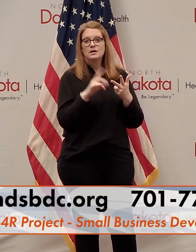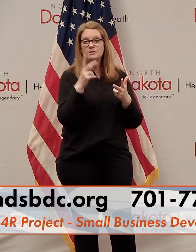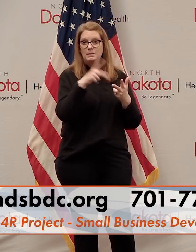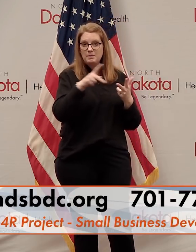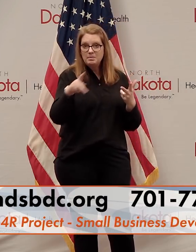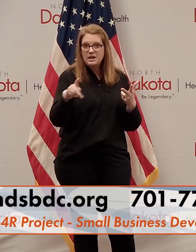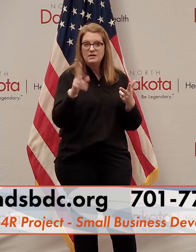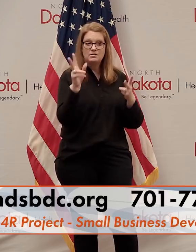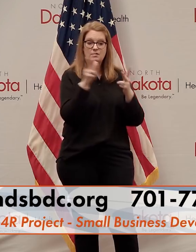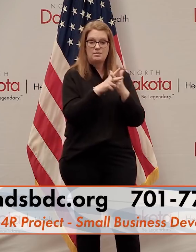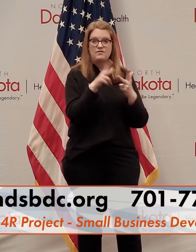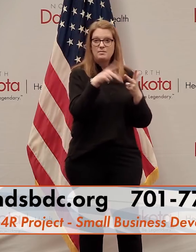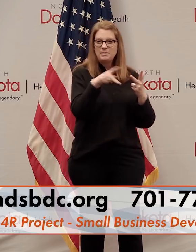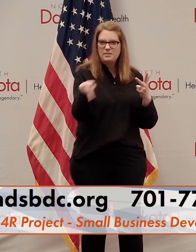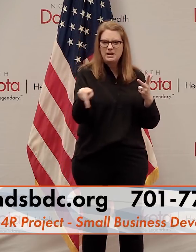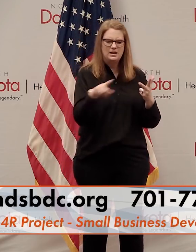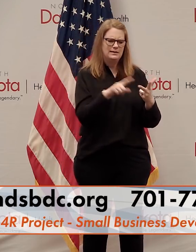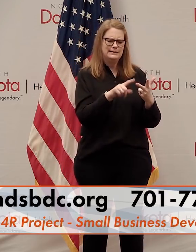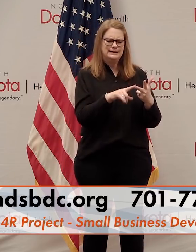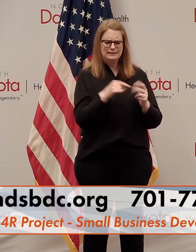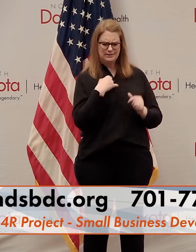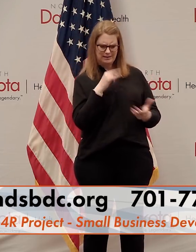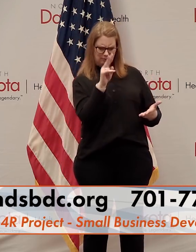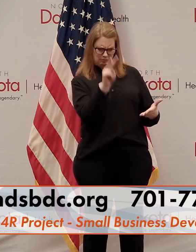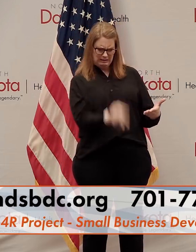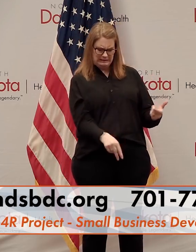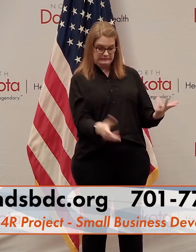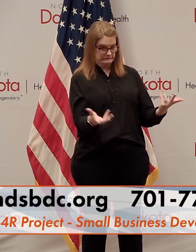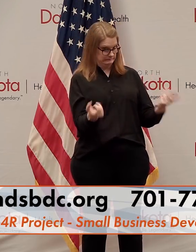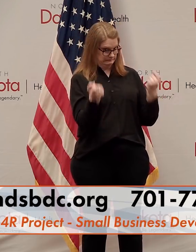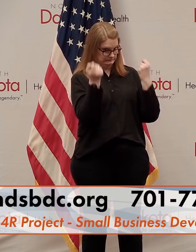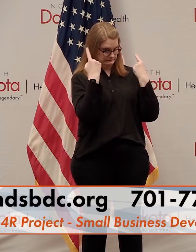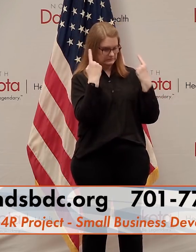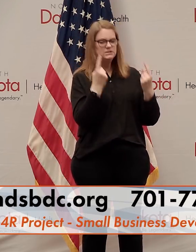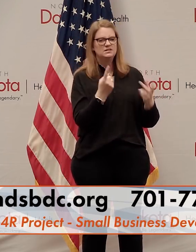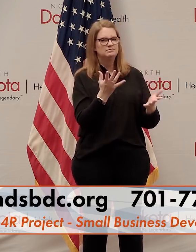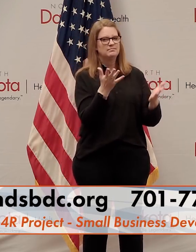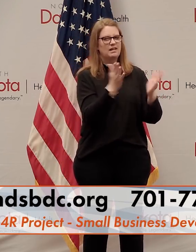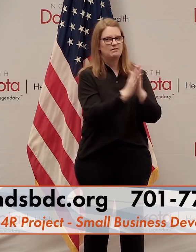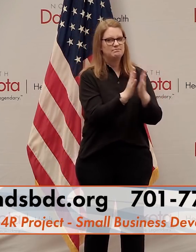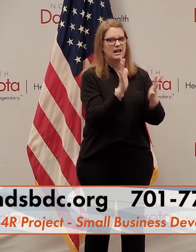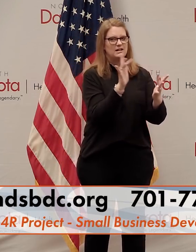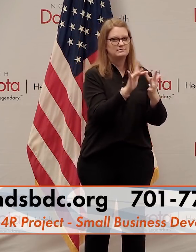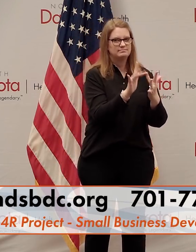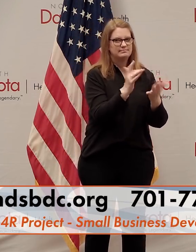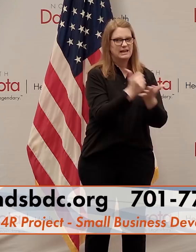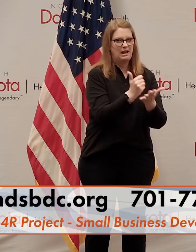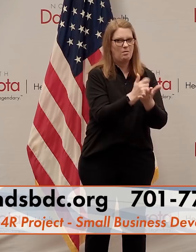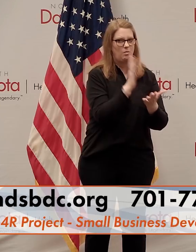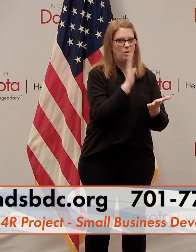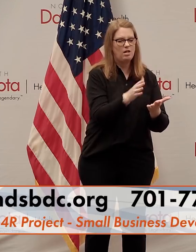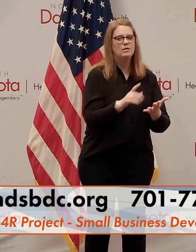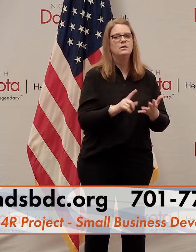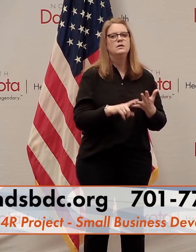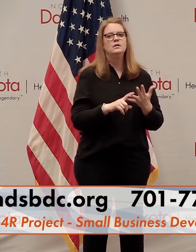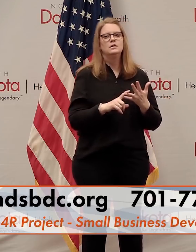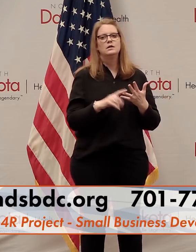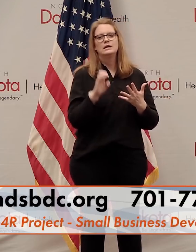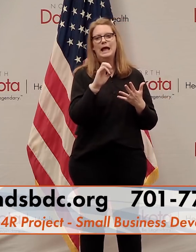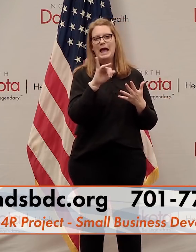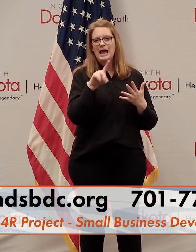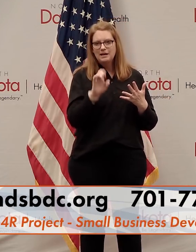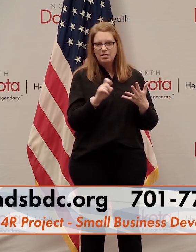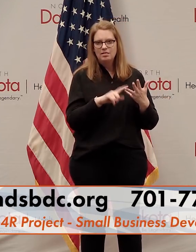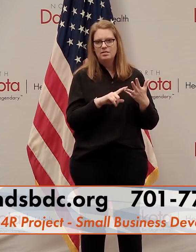Paycheck Protection Plan. Some of this stuff's complicated. If you need help, you can reach out. SBA Economic Injury Disaster